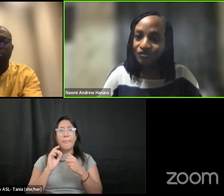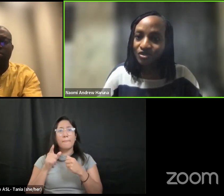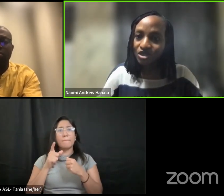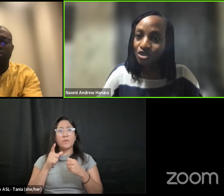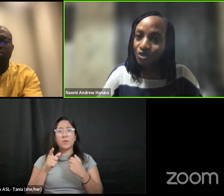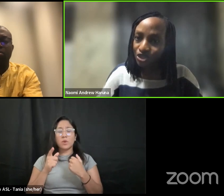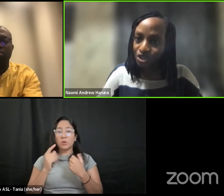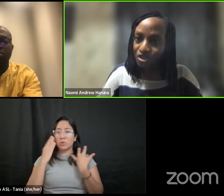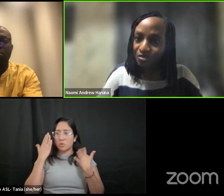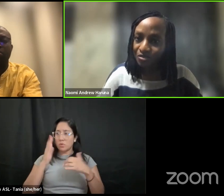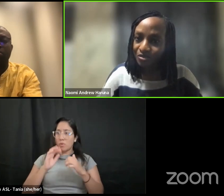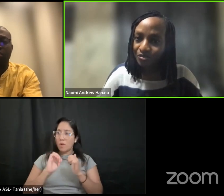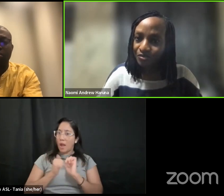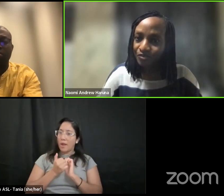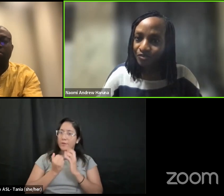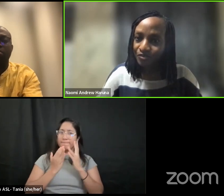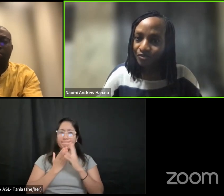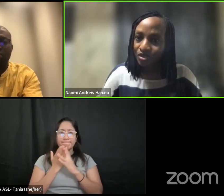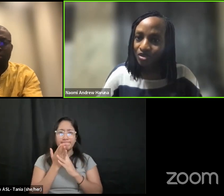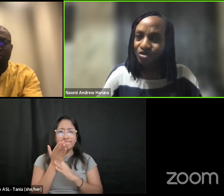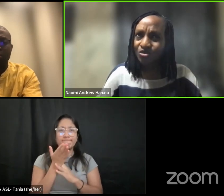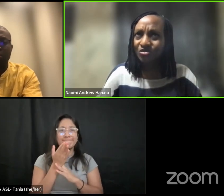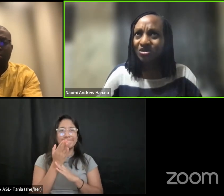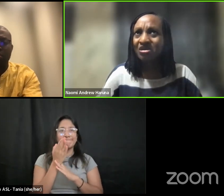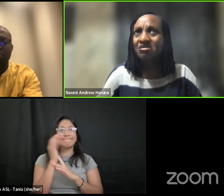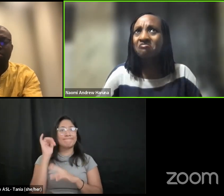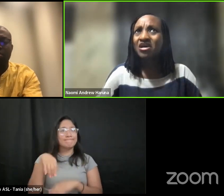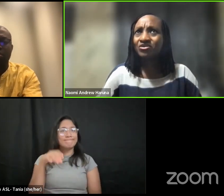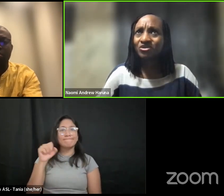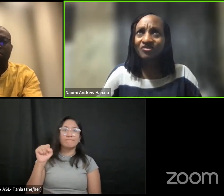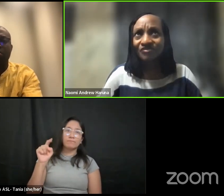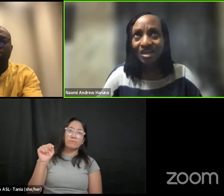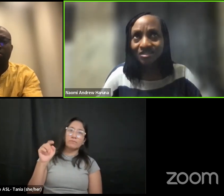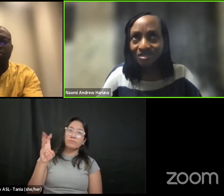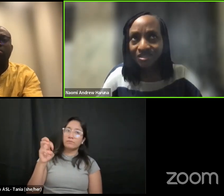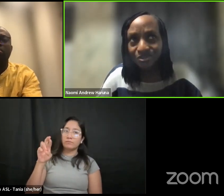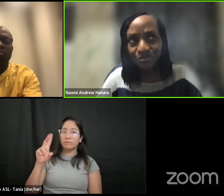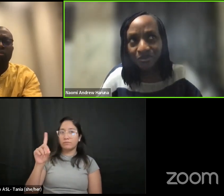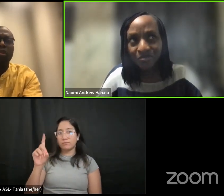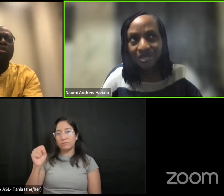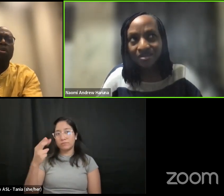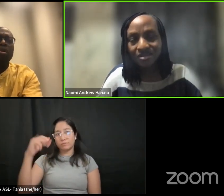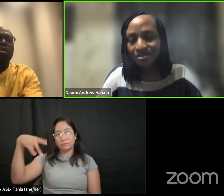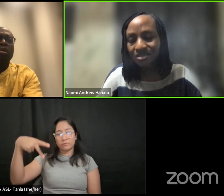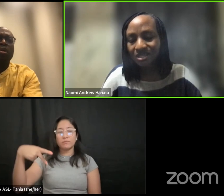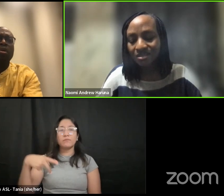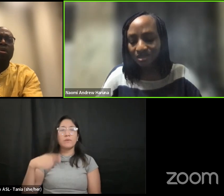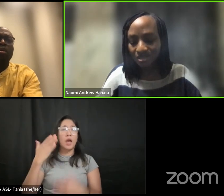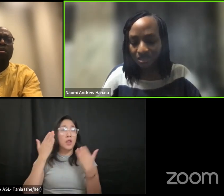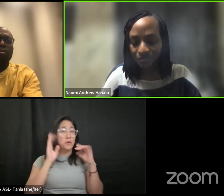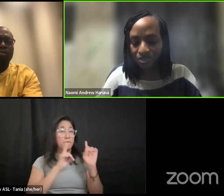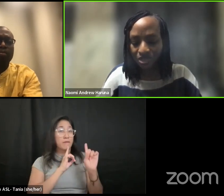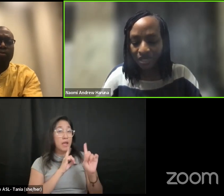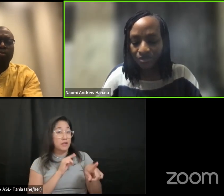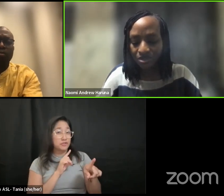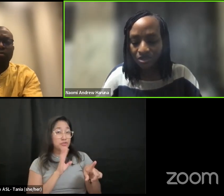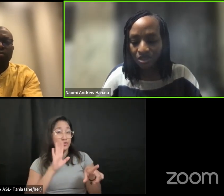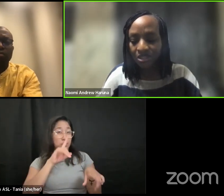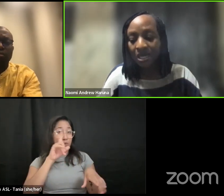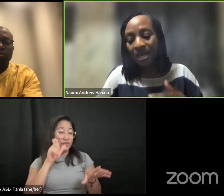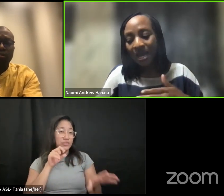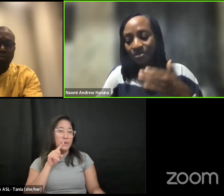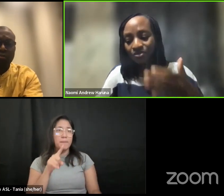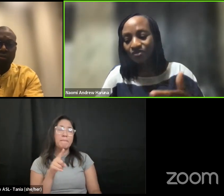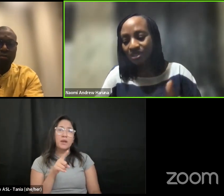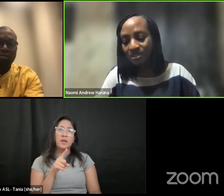concepts of stewardship you know um i don't know if i've answered you well but i think these are the things that we try to